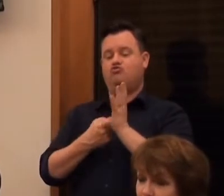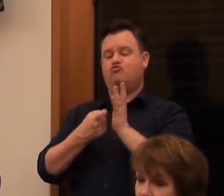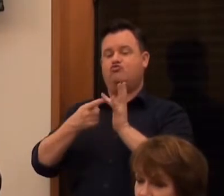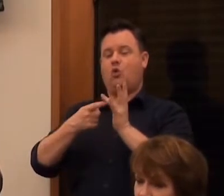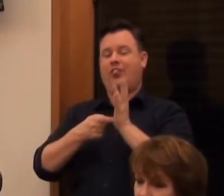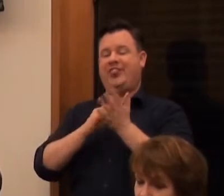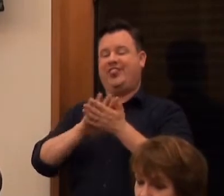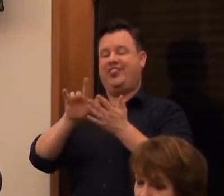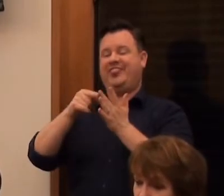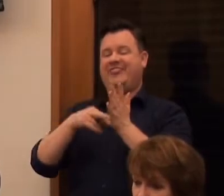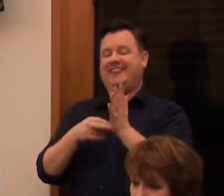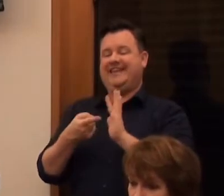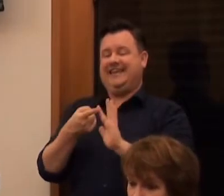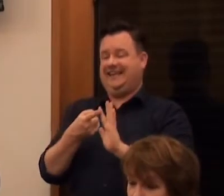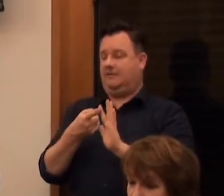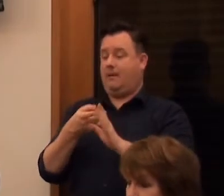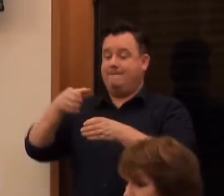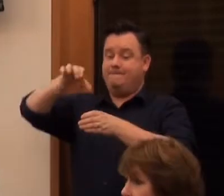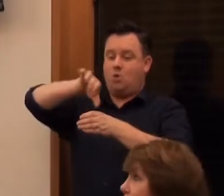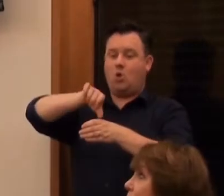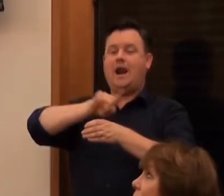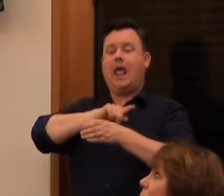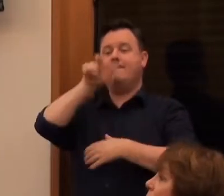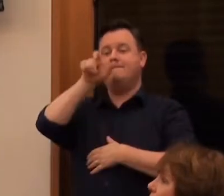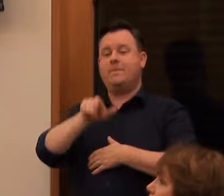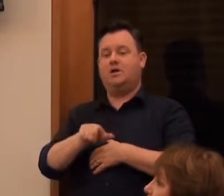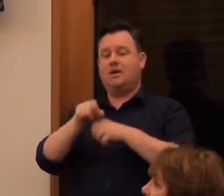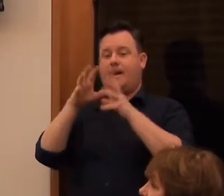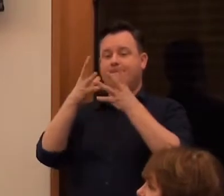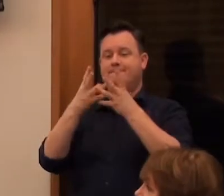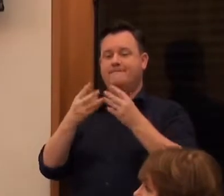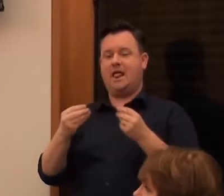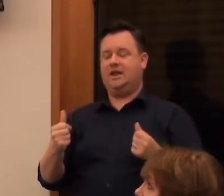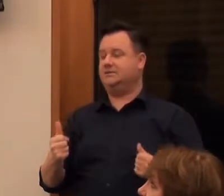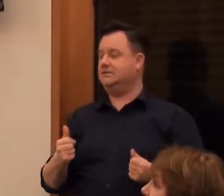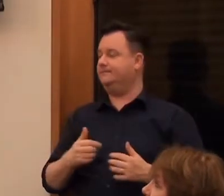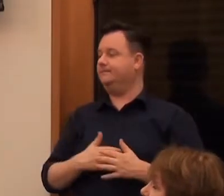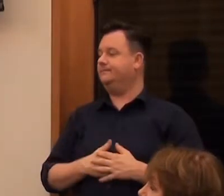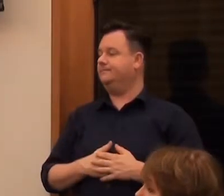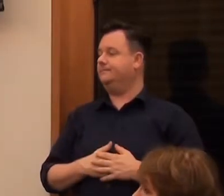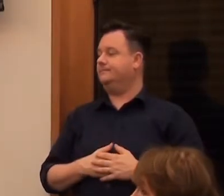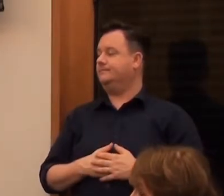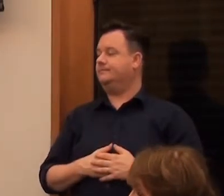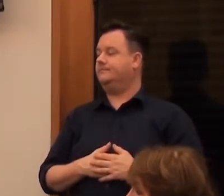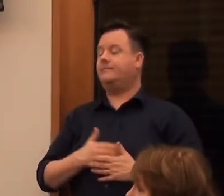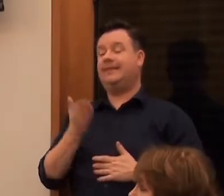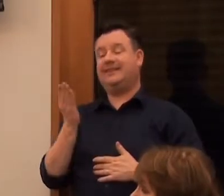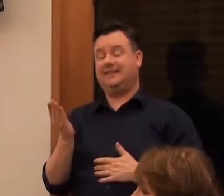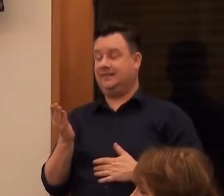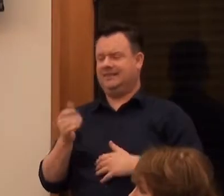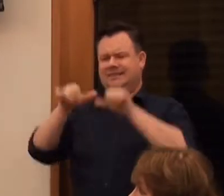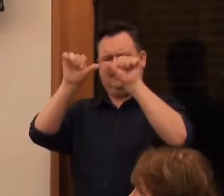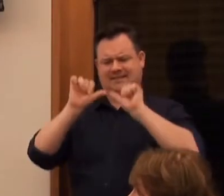a melted person in a way. It's very effective, I think. And you told us about that. Tell us about this one.